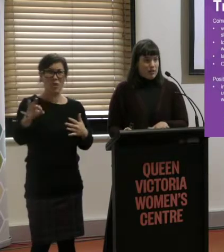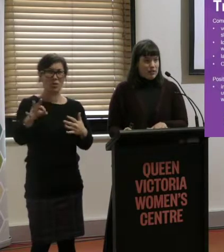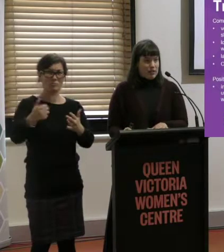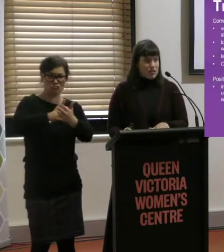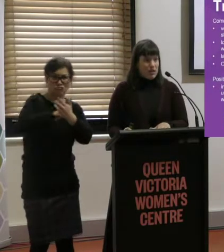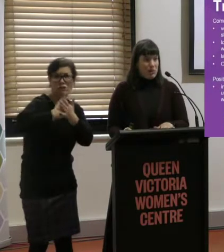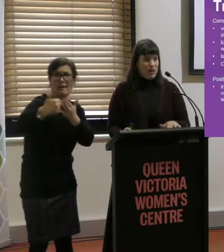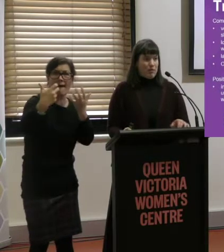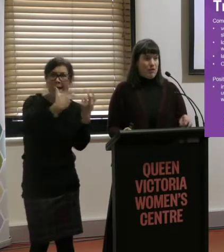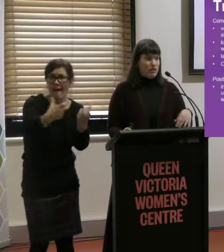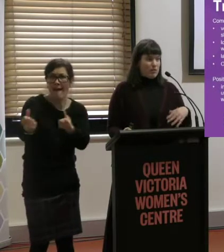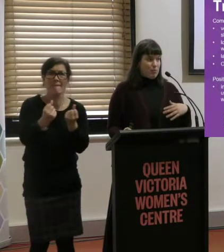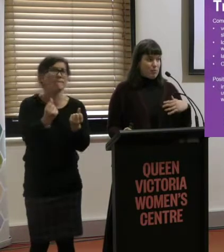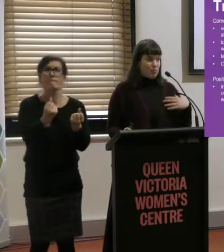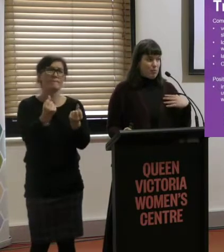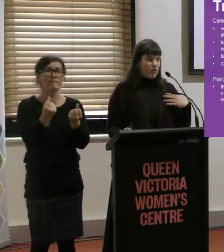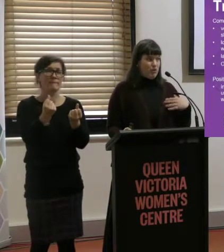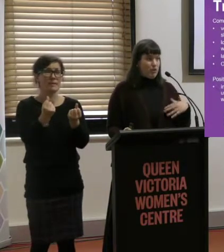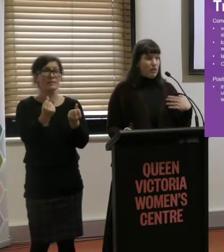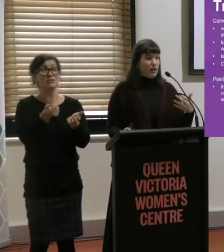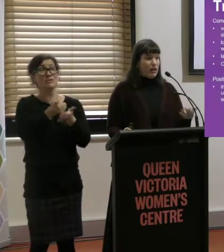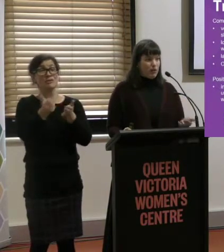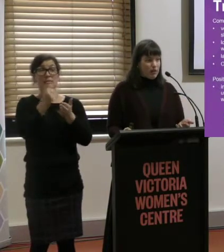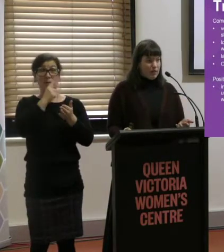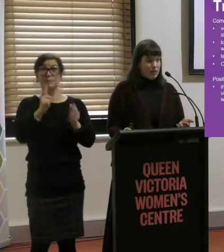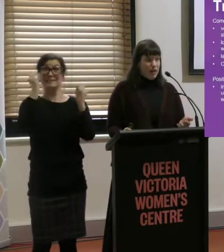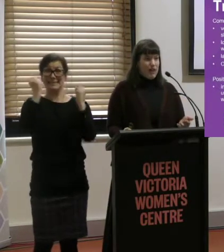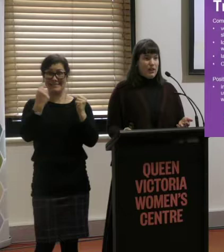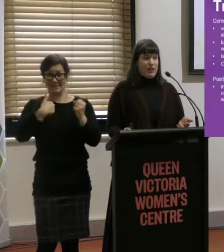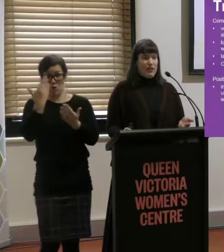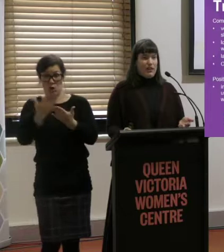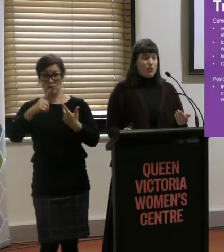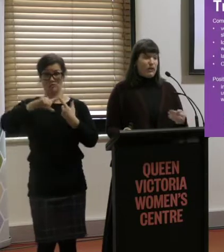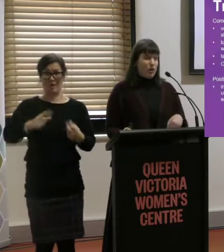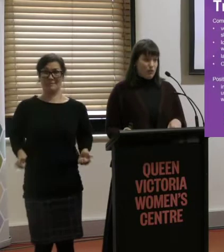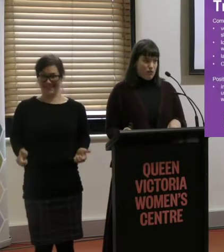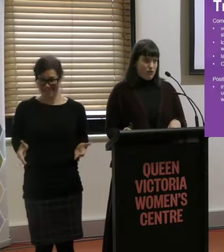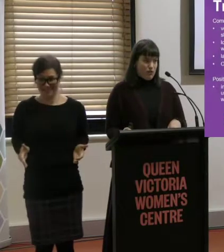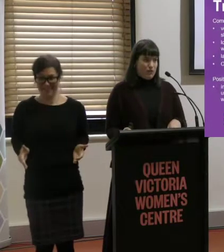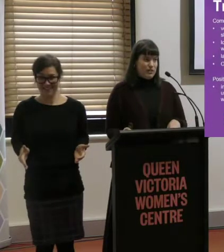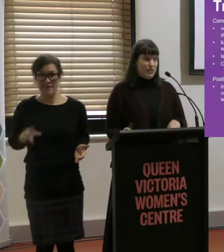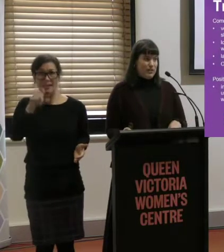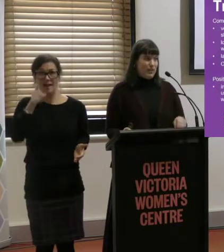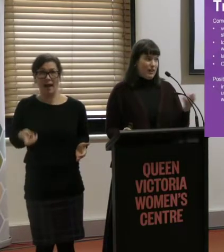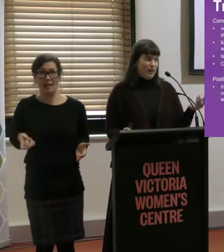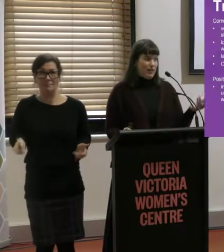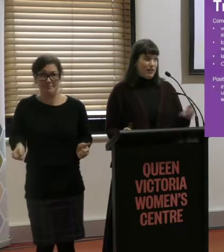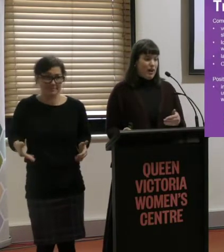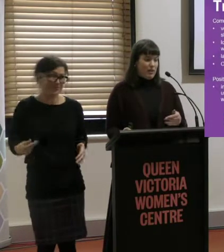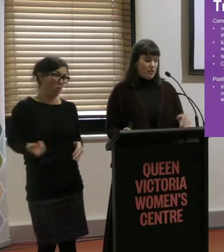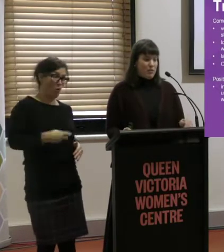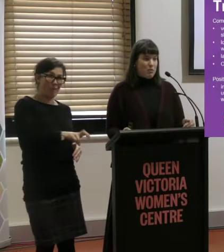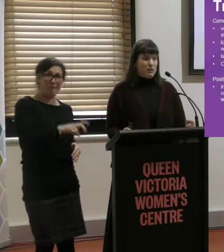tram line. So often people reported that they could get on the tram, and then they couldn't get off the tram because the